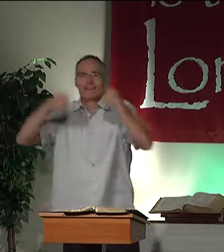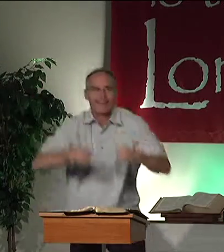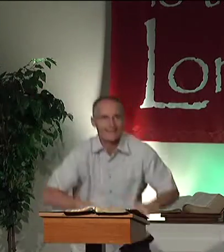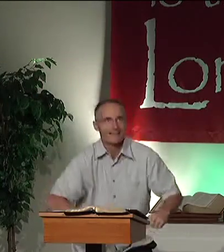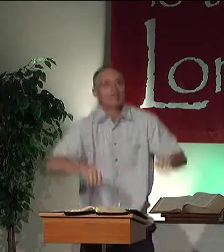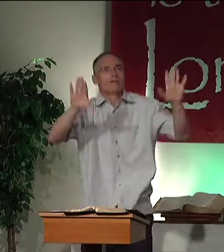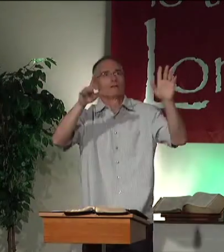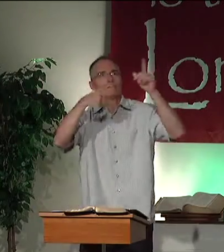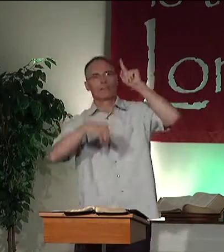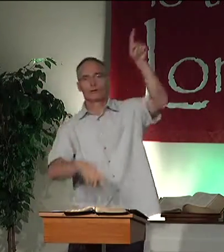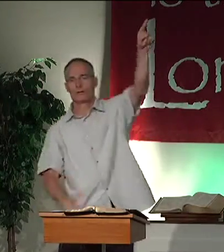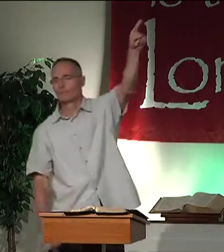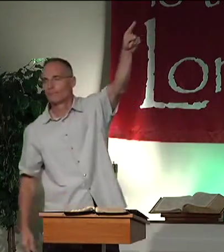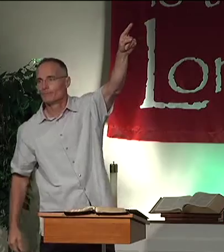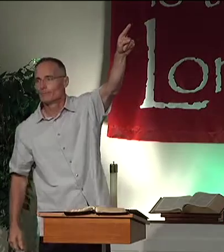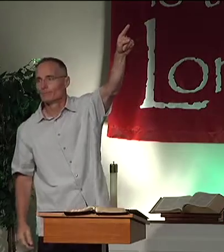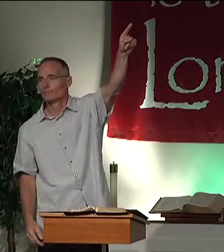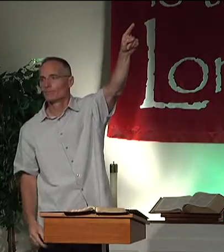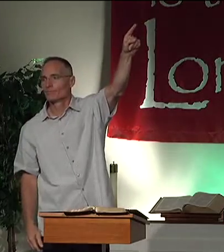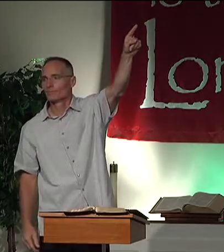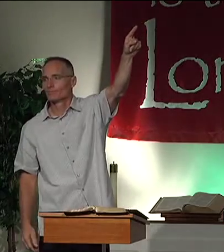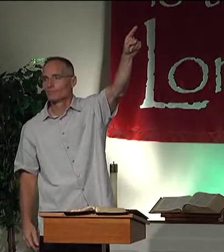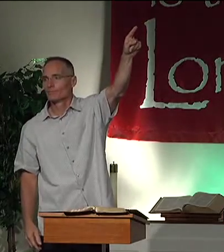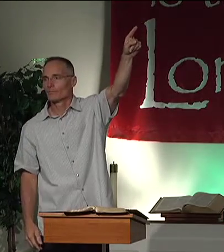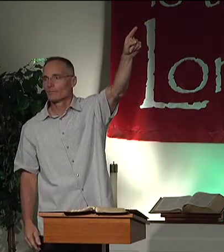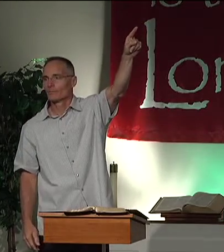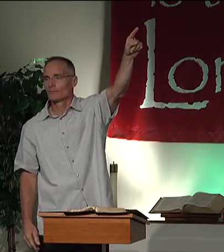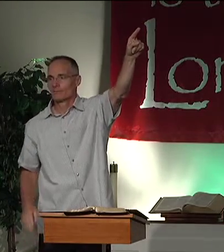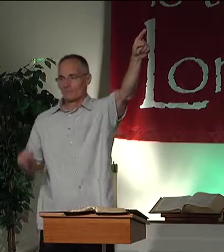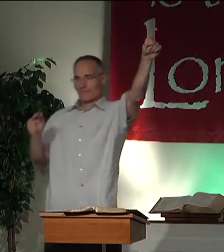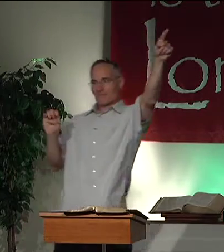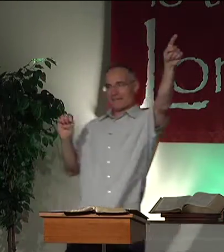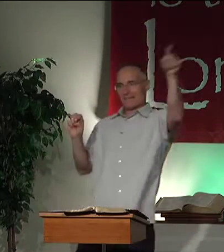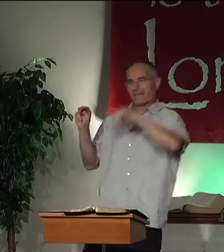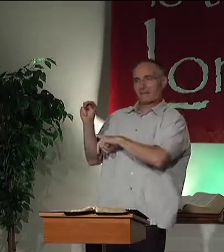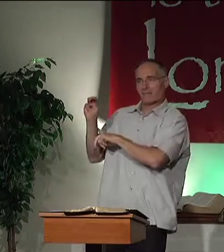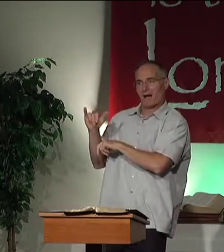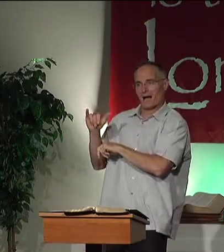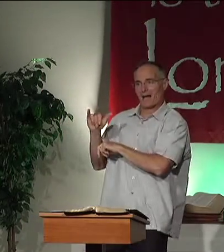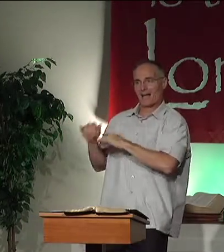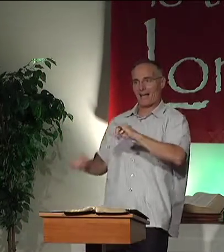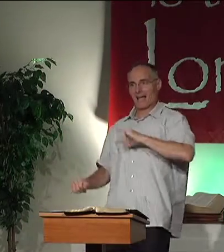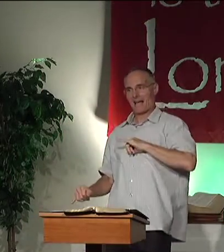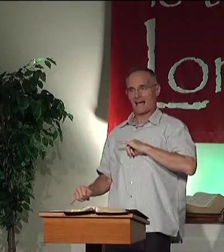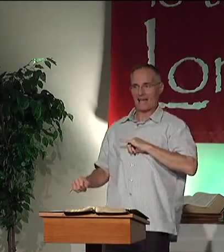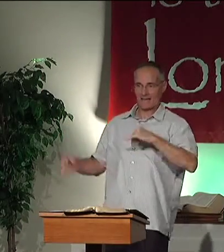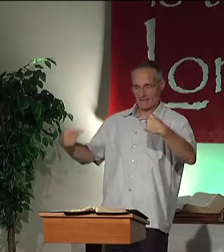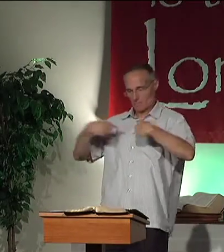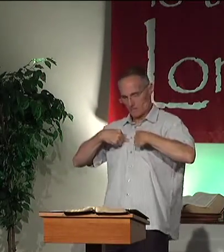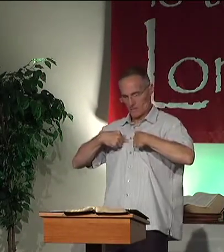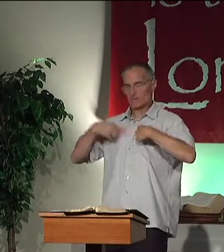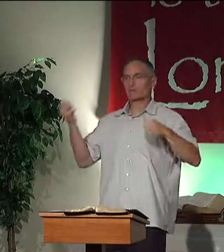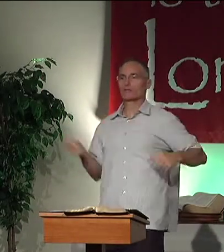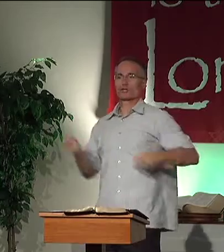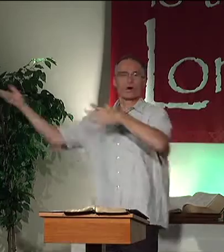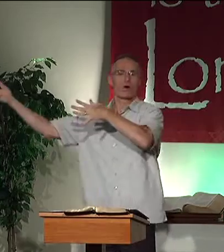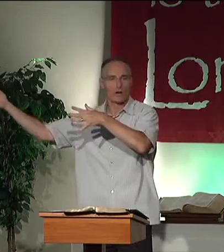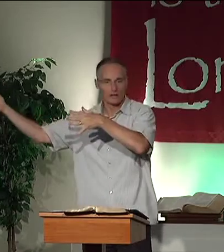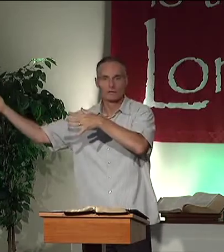I've gotten rid of them all. And I'm now doing everything for him. Me, my, I